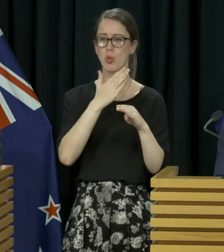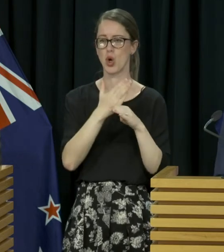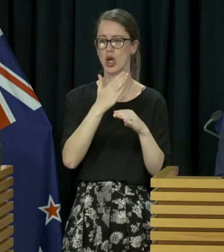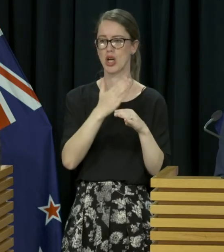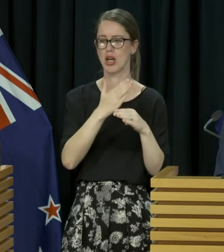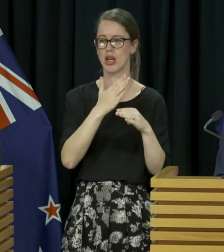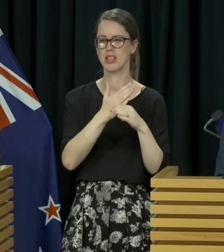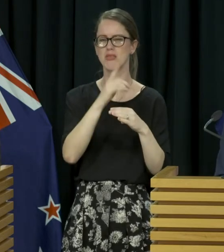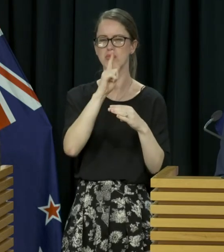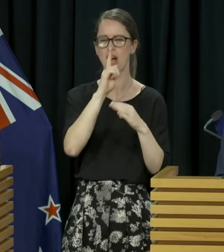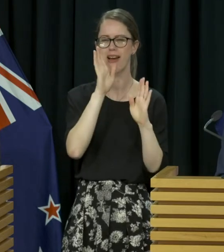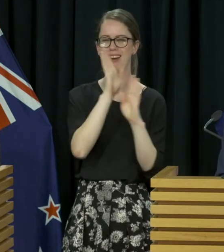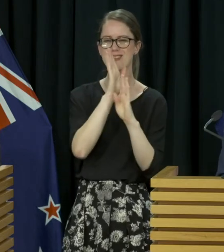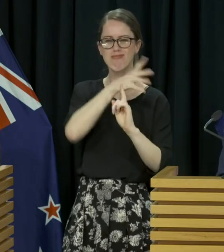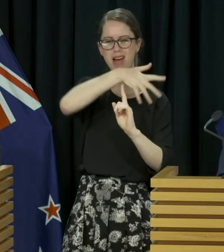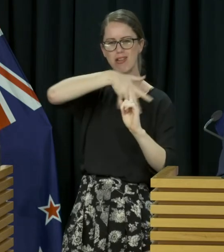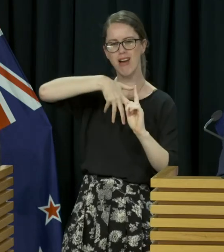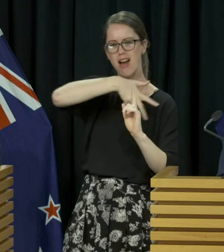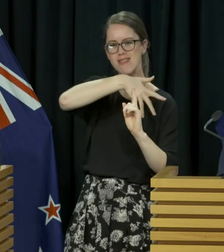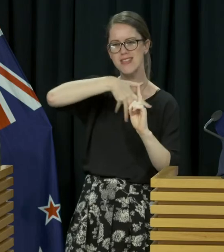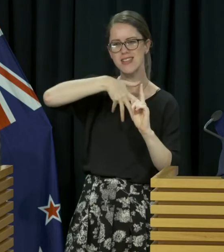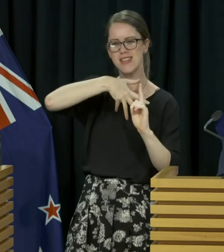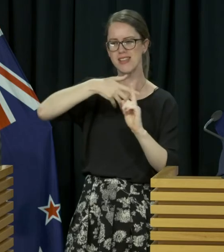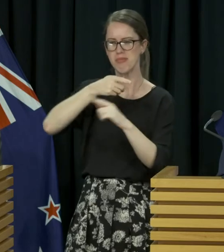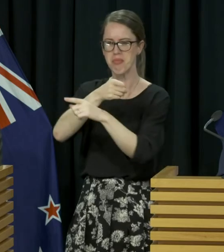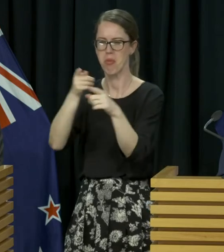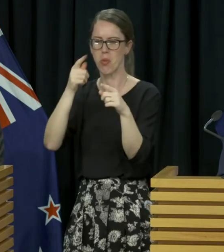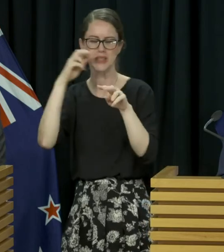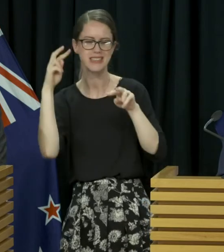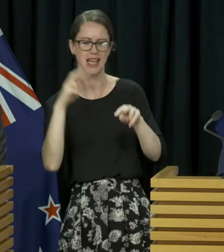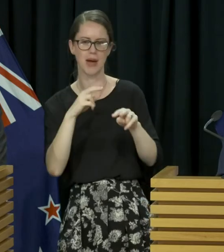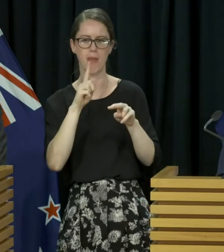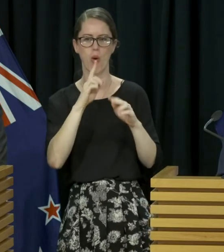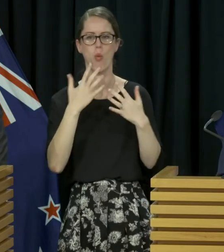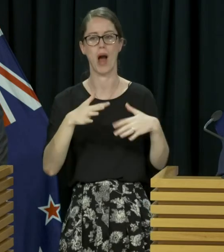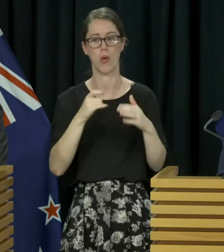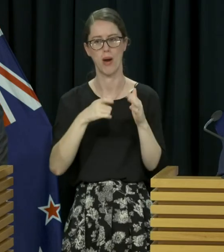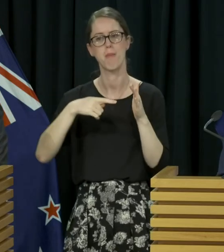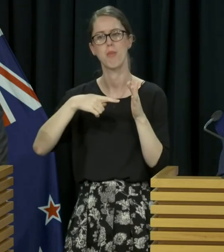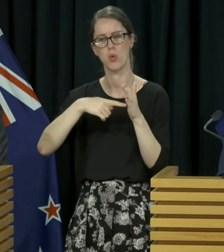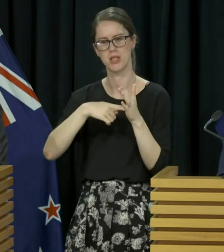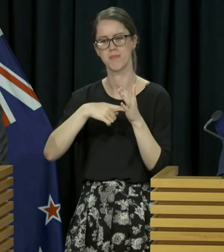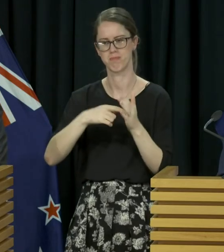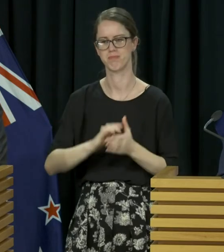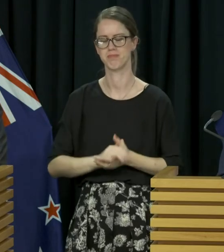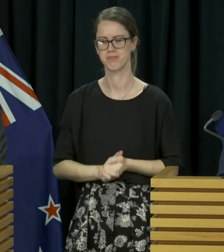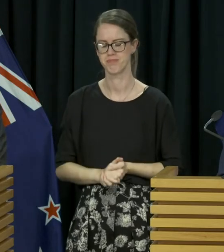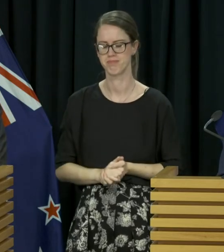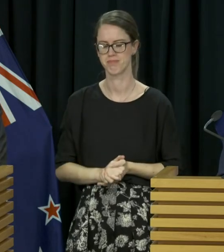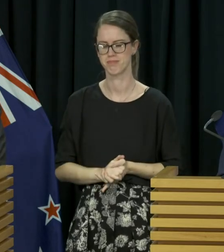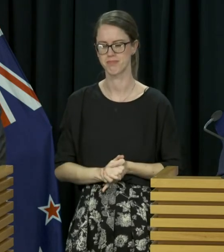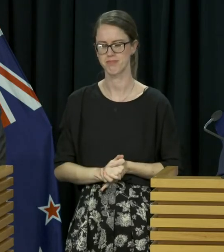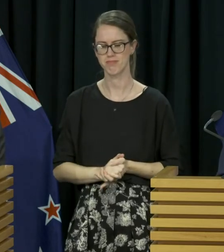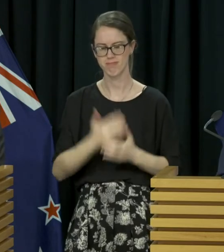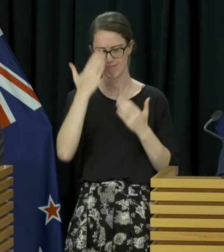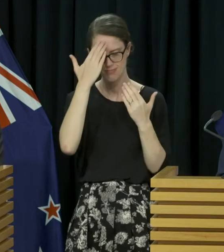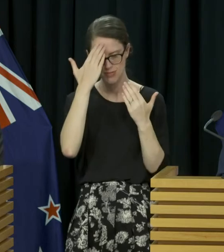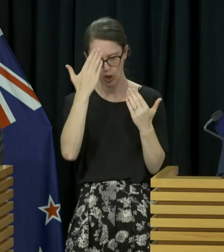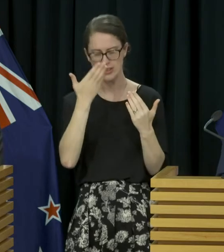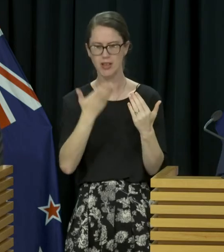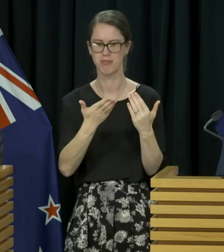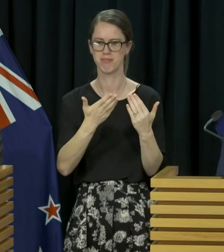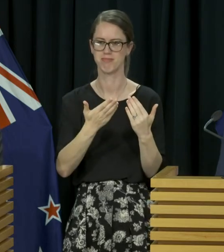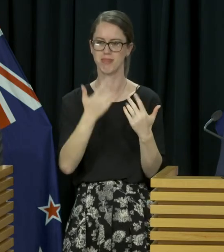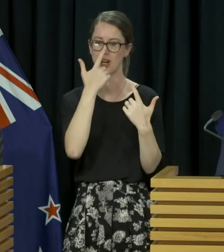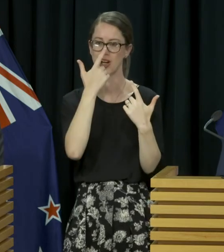largely been behind the scenes would not have been noticed by many people but it has been critical to our COVID-19 response so we thank John and wish